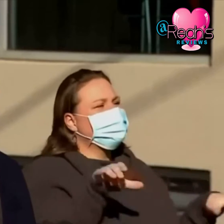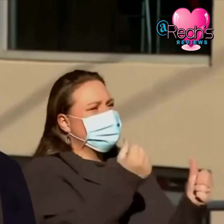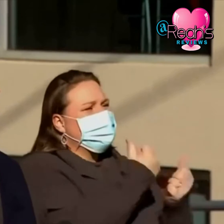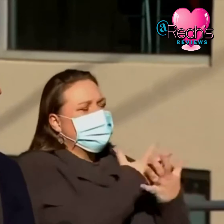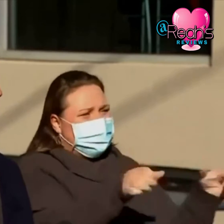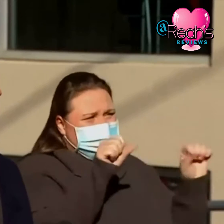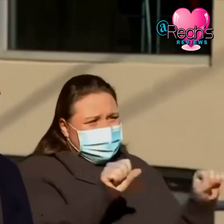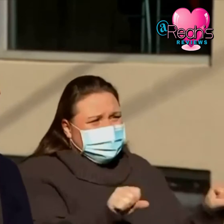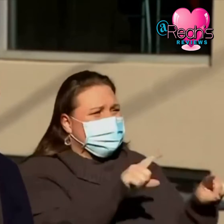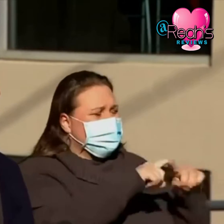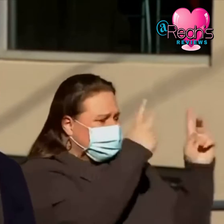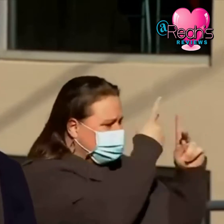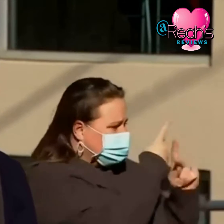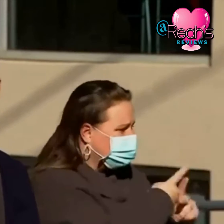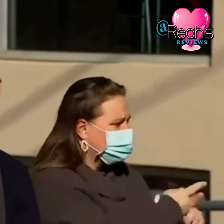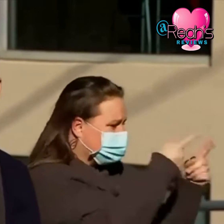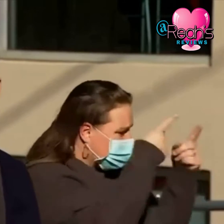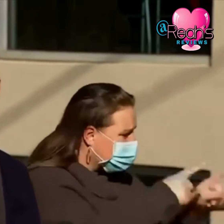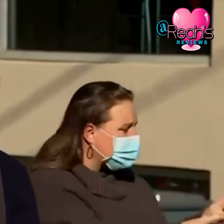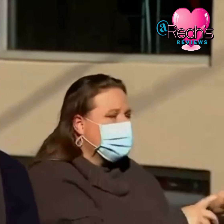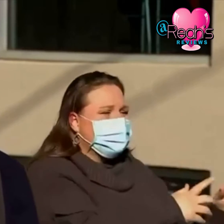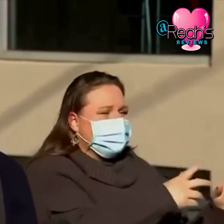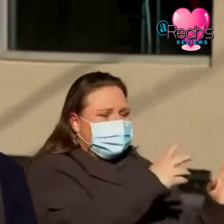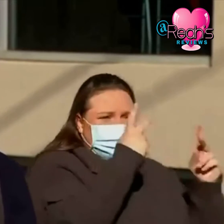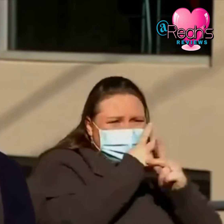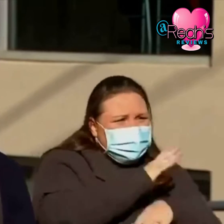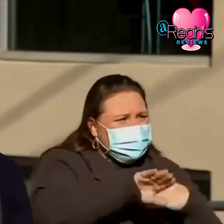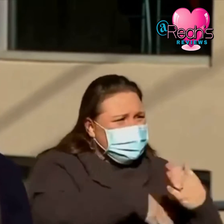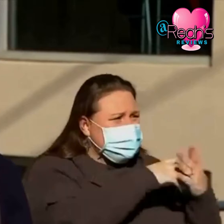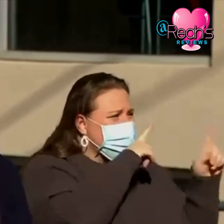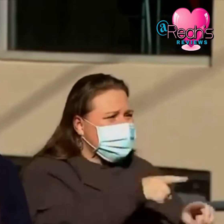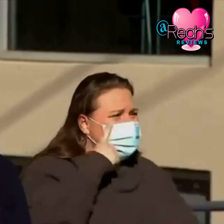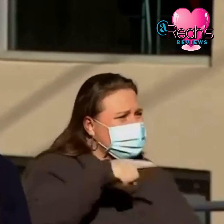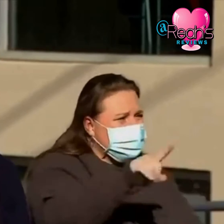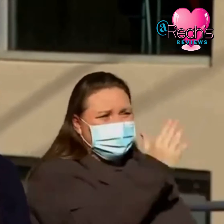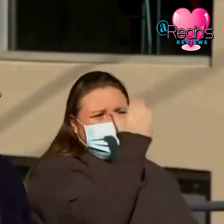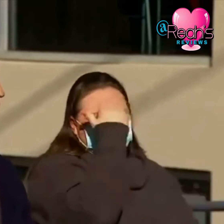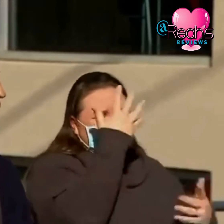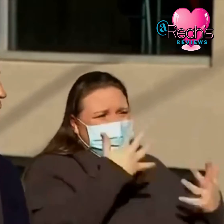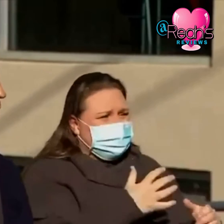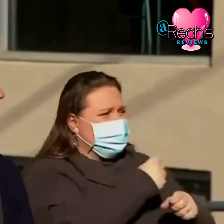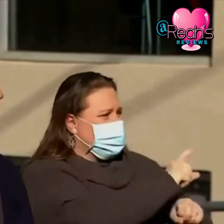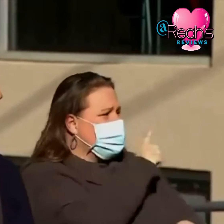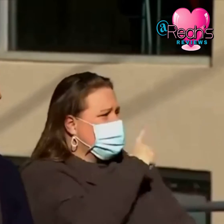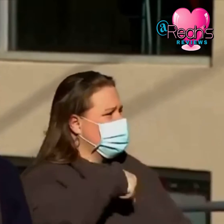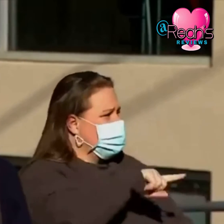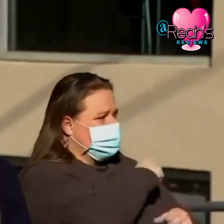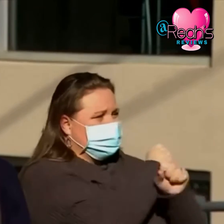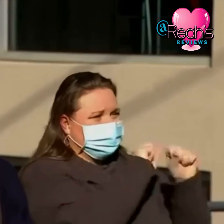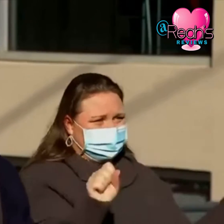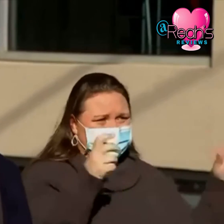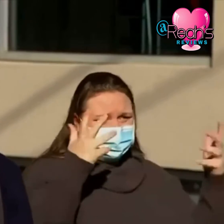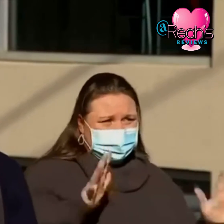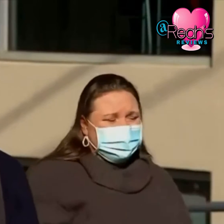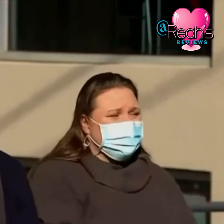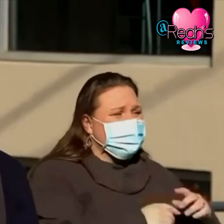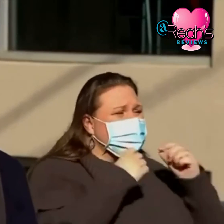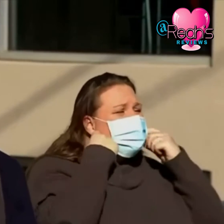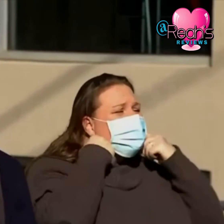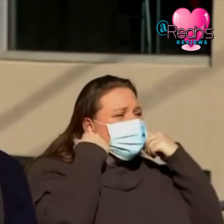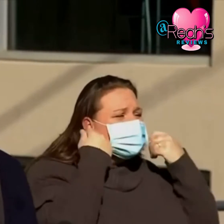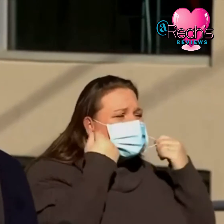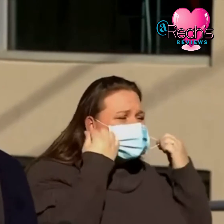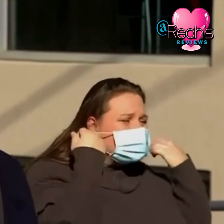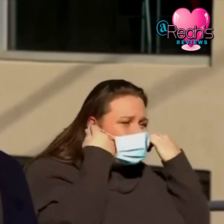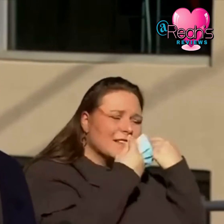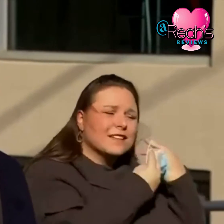find out what happened here to get the answers that you deserve and to make sure that we're all safe so one of